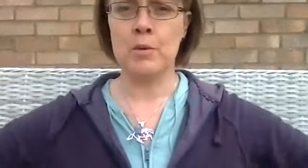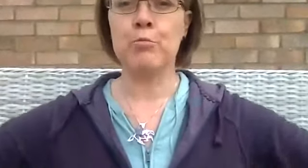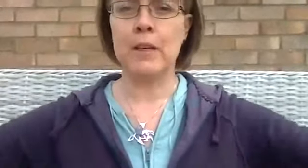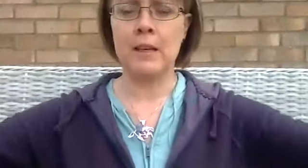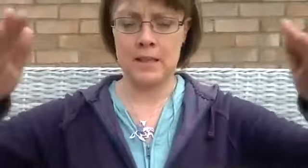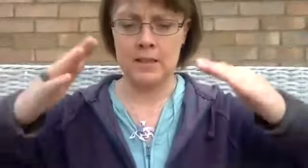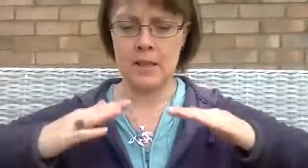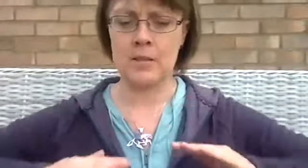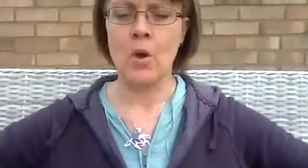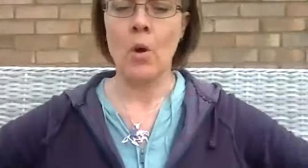you breathe into this